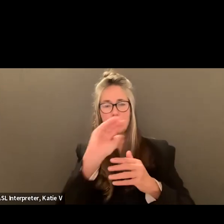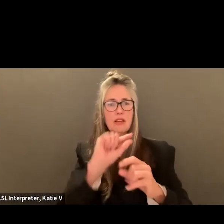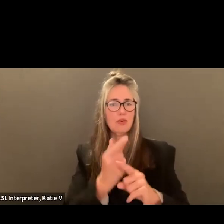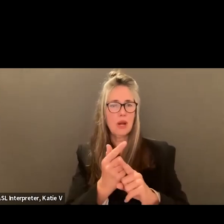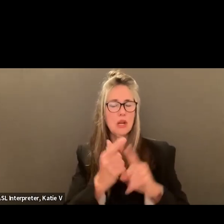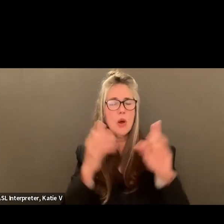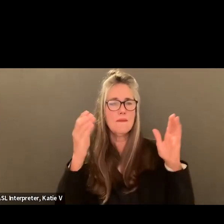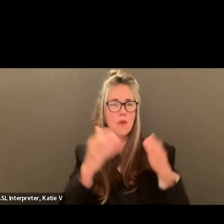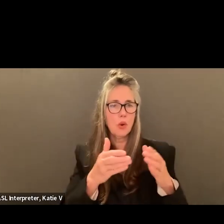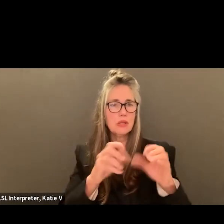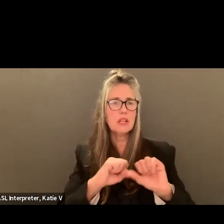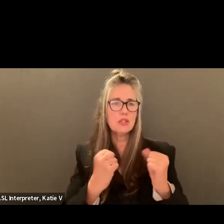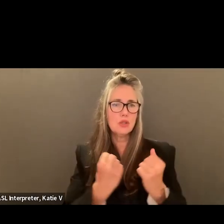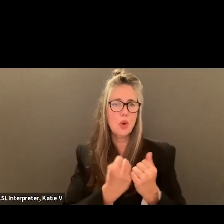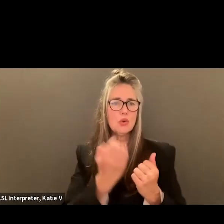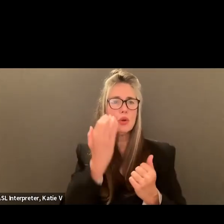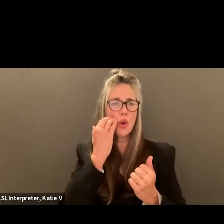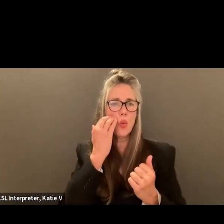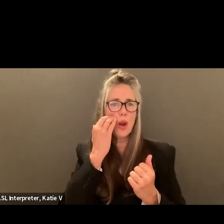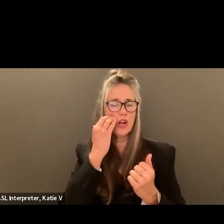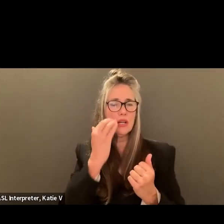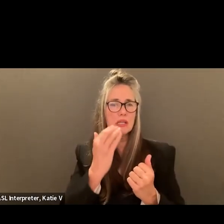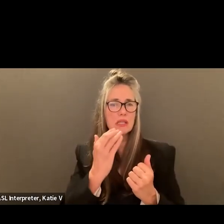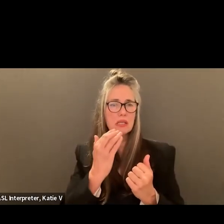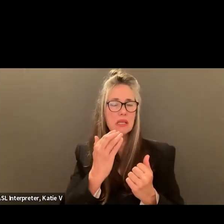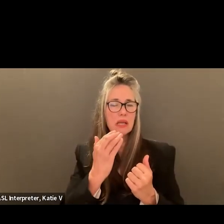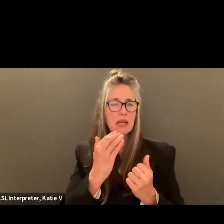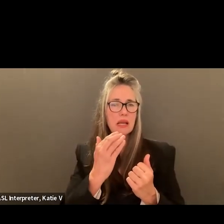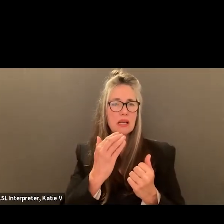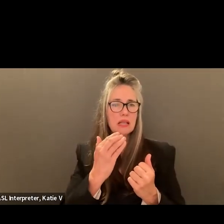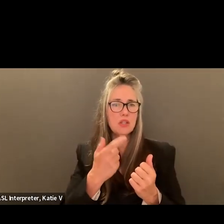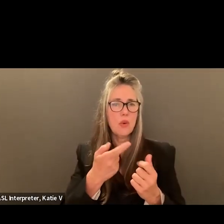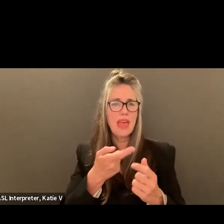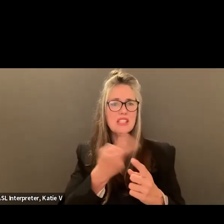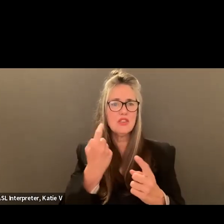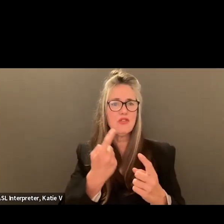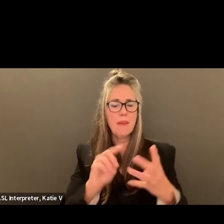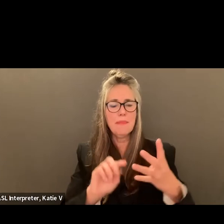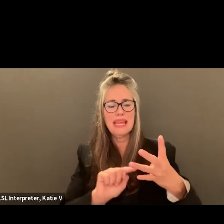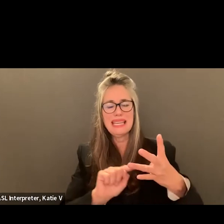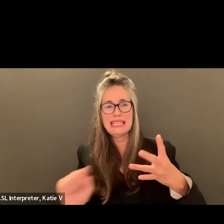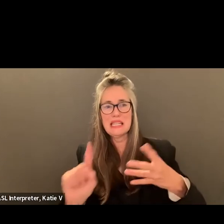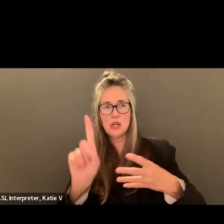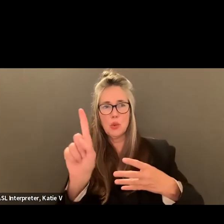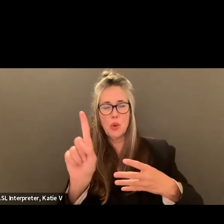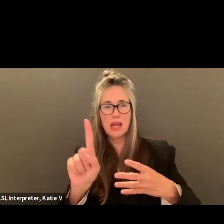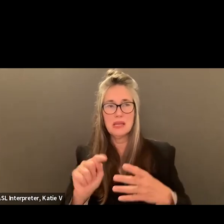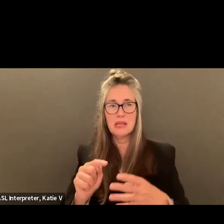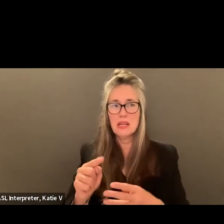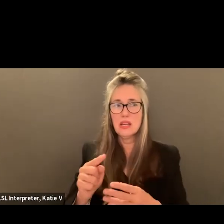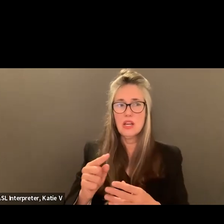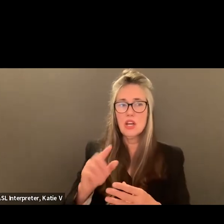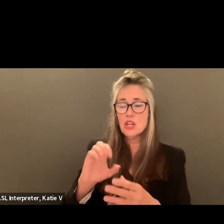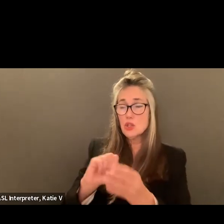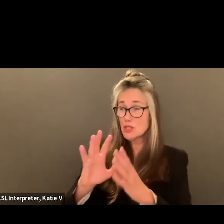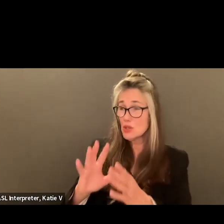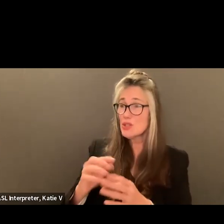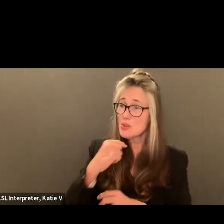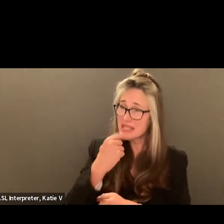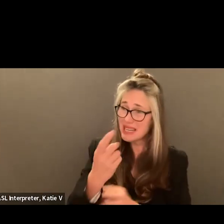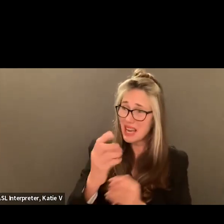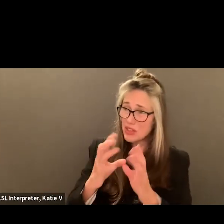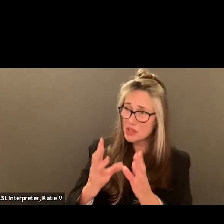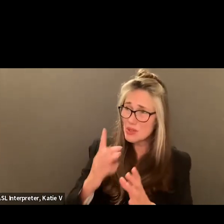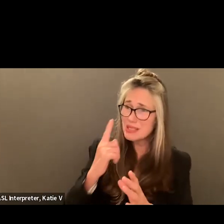the next couple of months. So, that's our first tier. So, are we sharing with our students, sharing back this data with our students